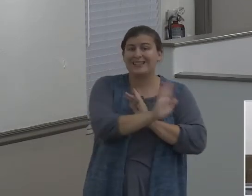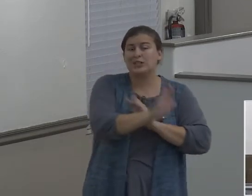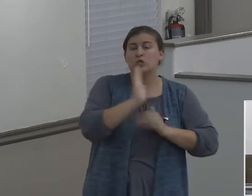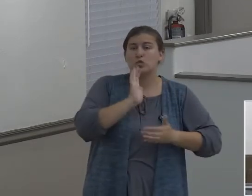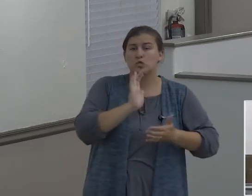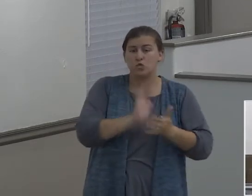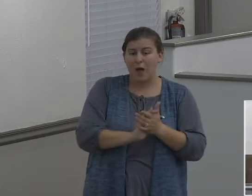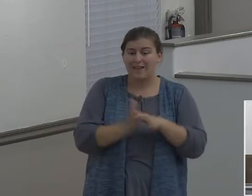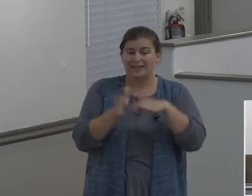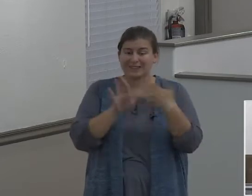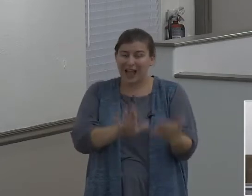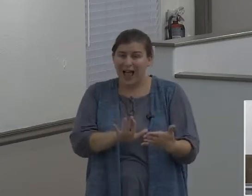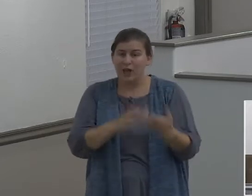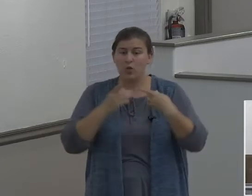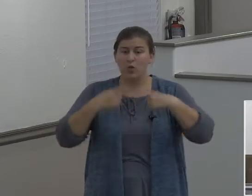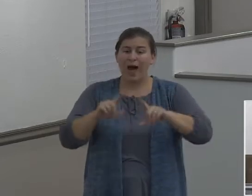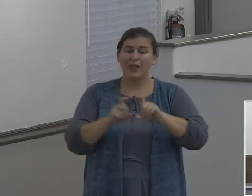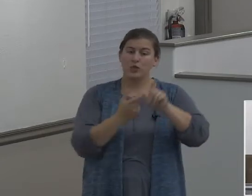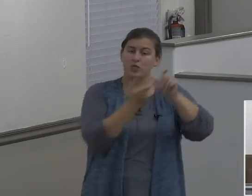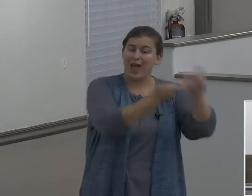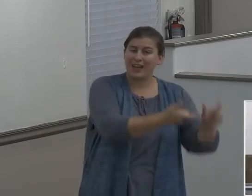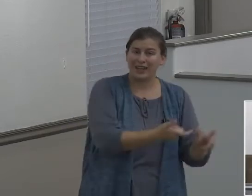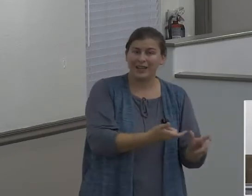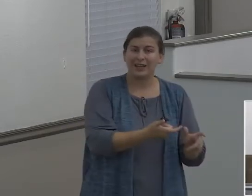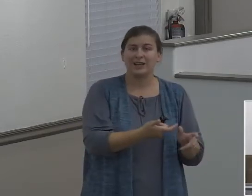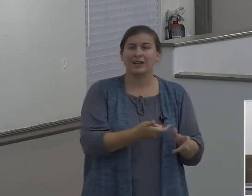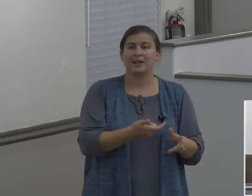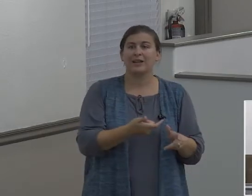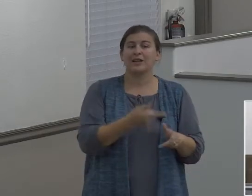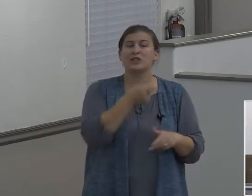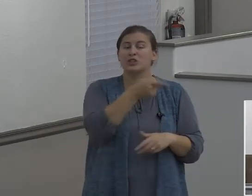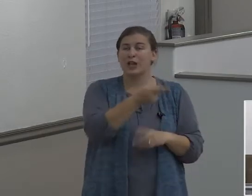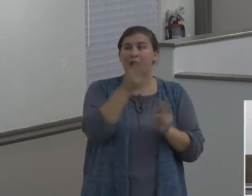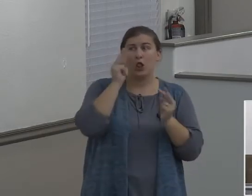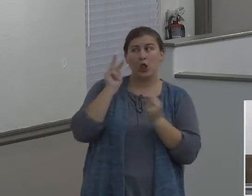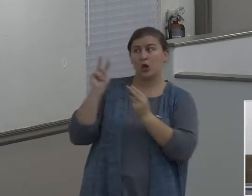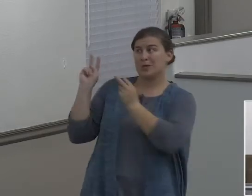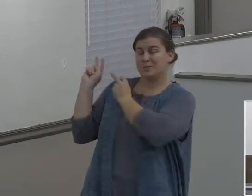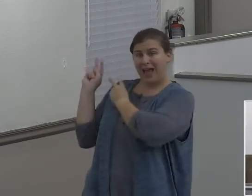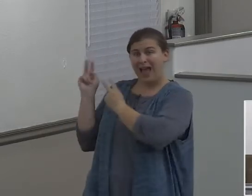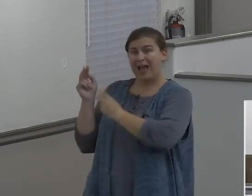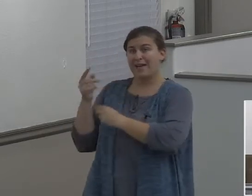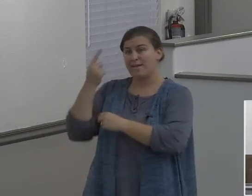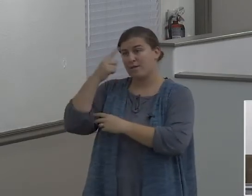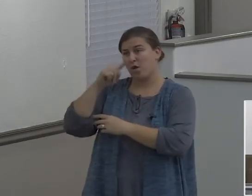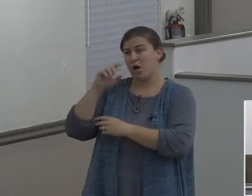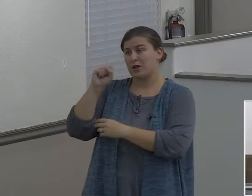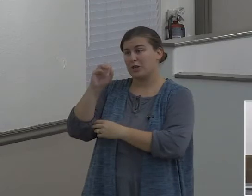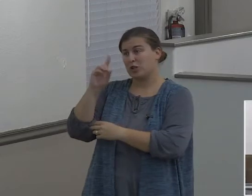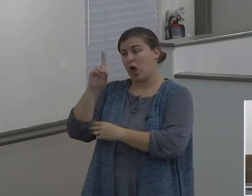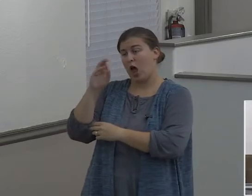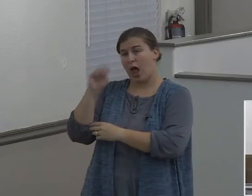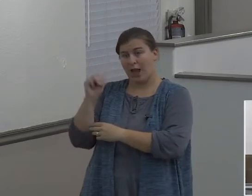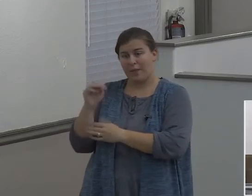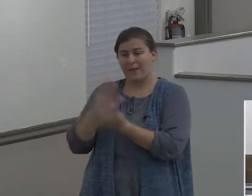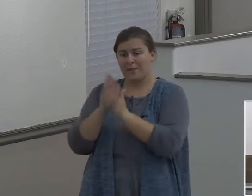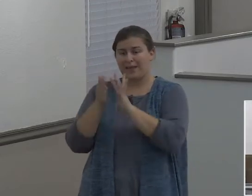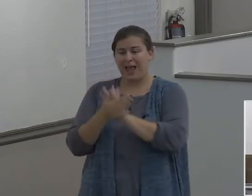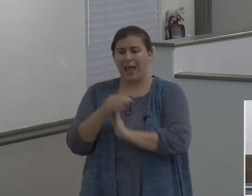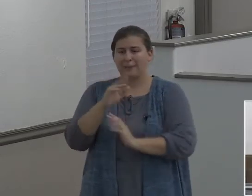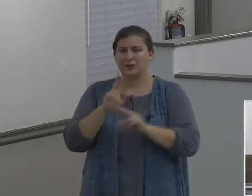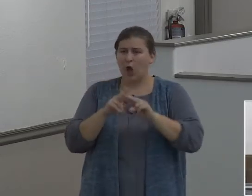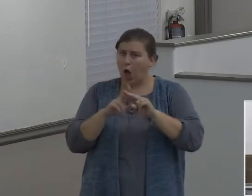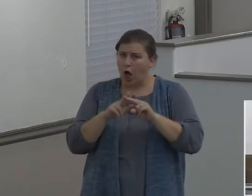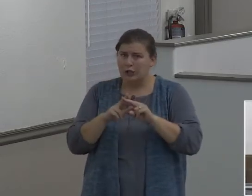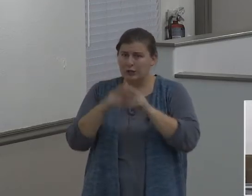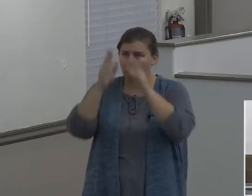became a pillar of salt. She was in love with Sodom. You know, and then his two remaining daughters that are rescued